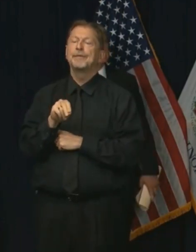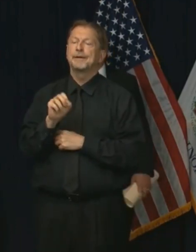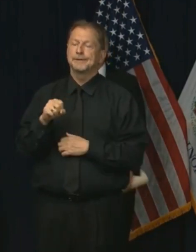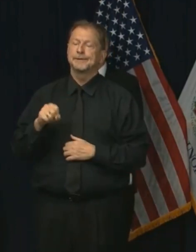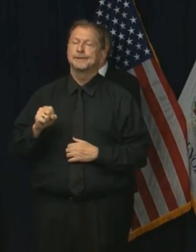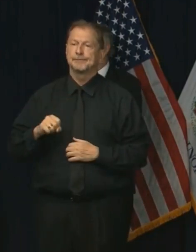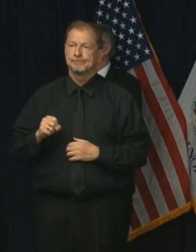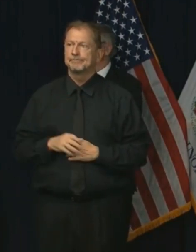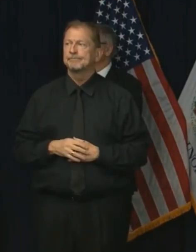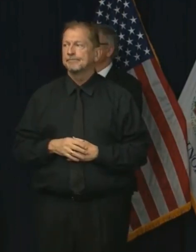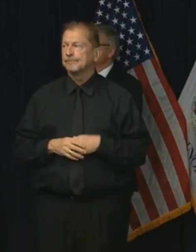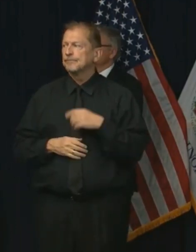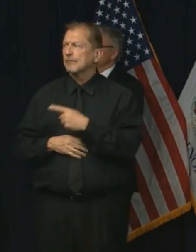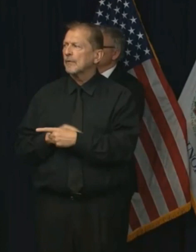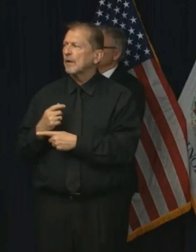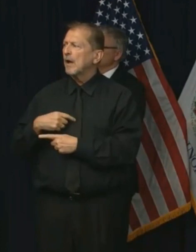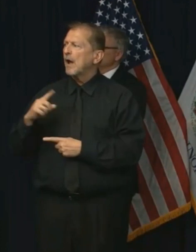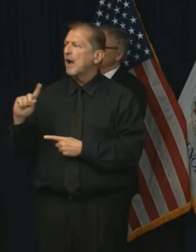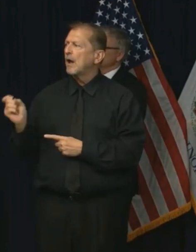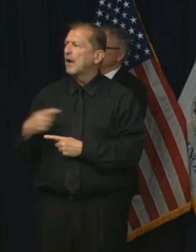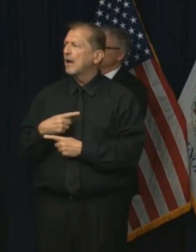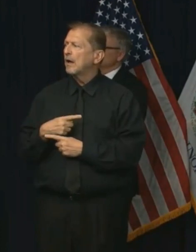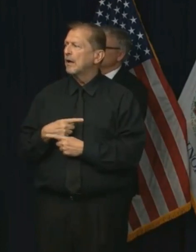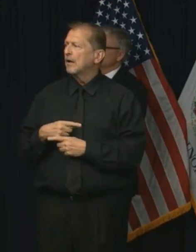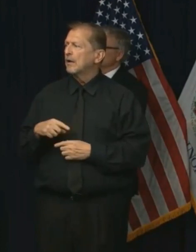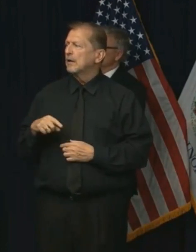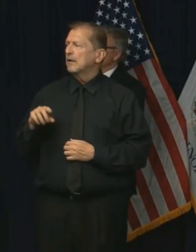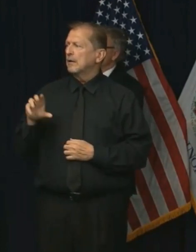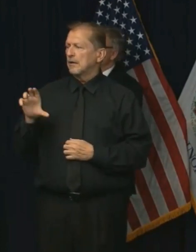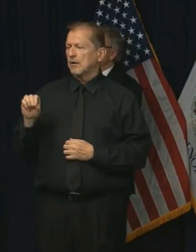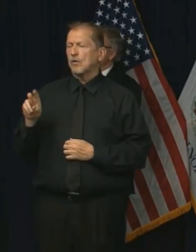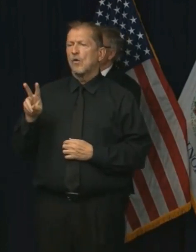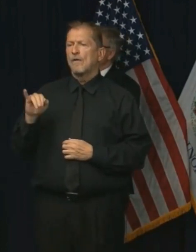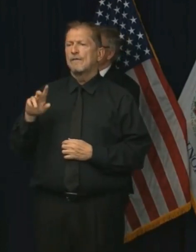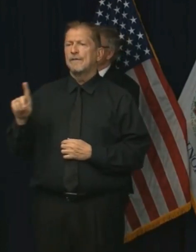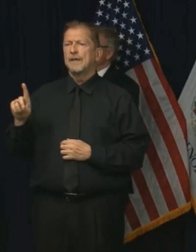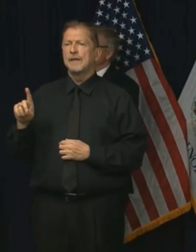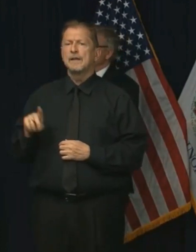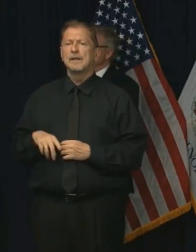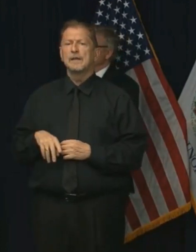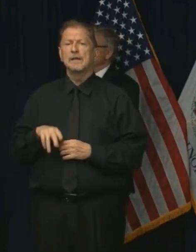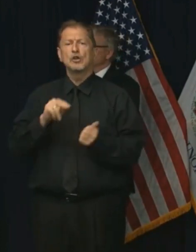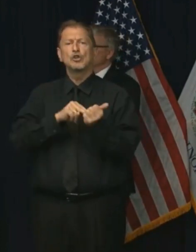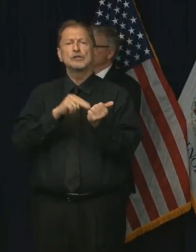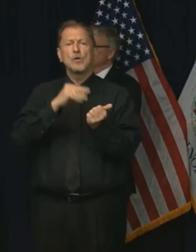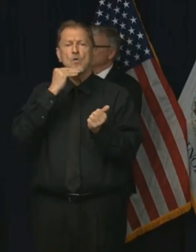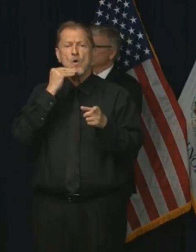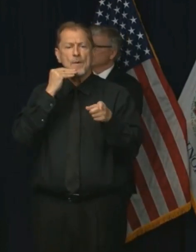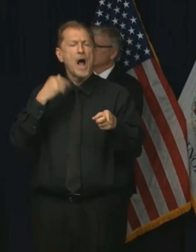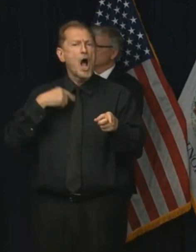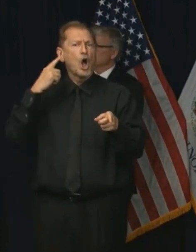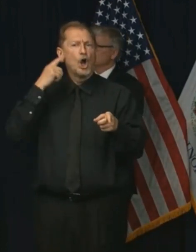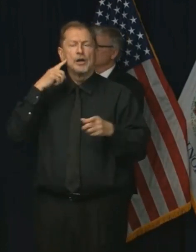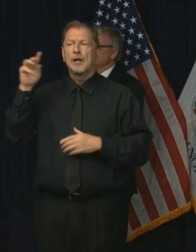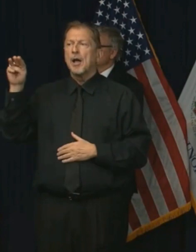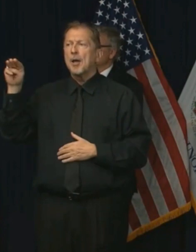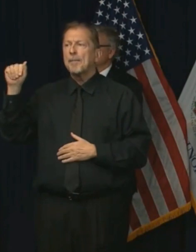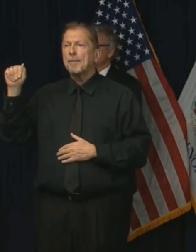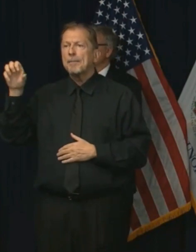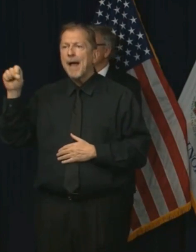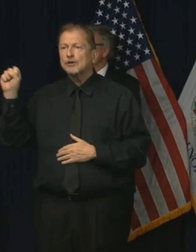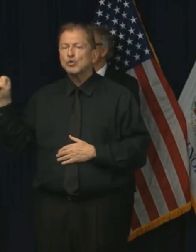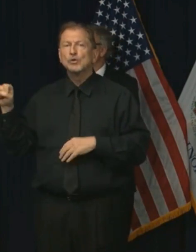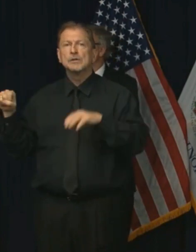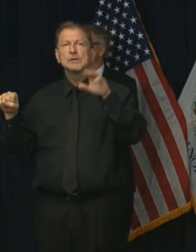30th. Are you considering designating COVID-specific nursing homes? My understanding is that other states like Massachusetts, Connecticut, and others